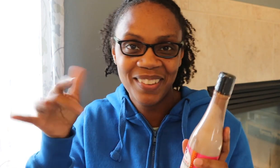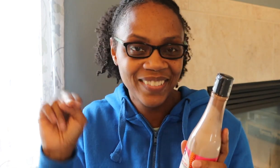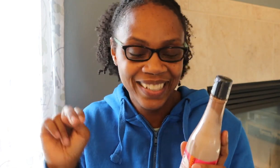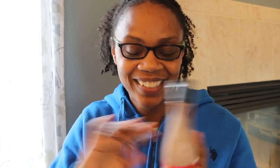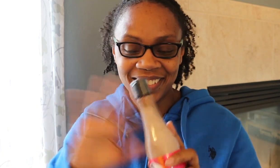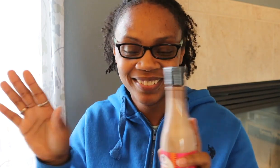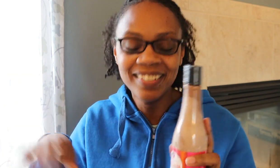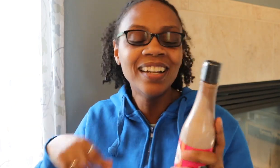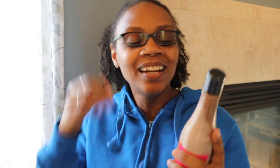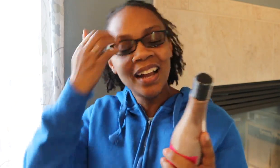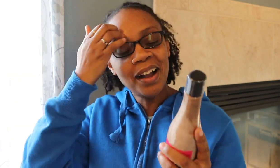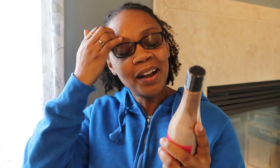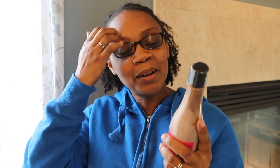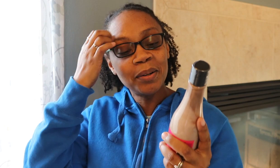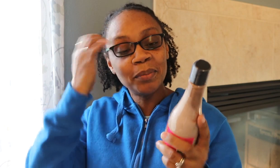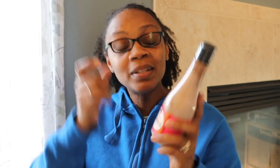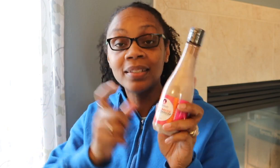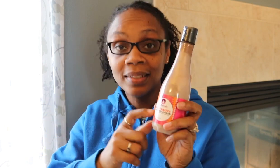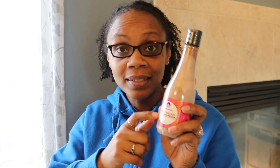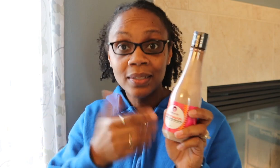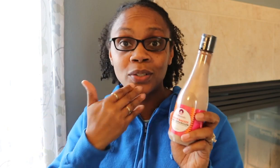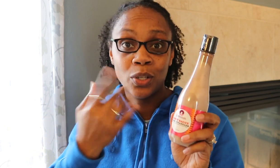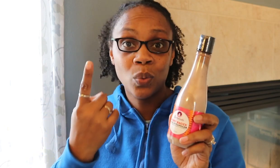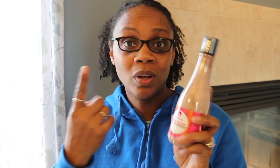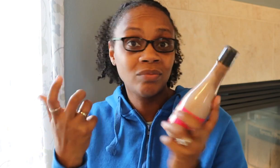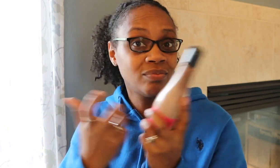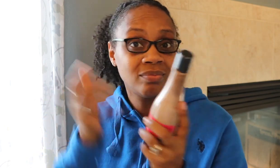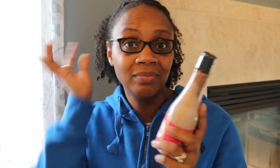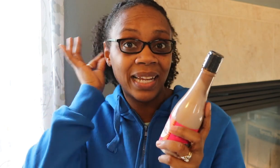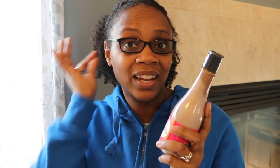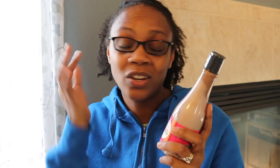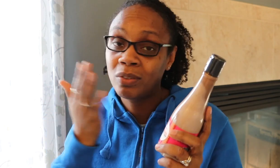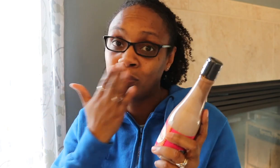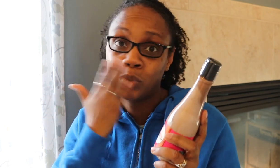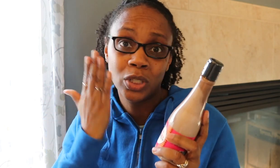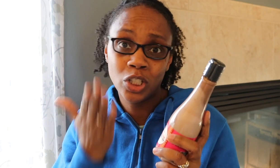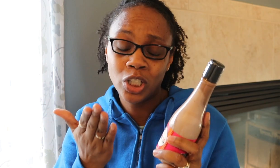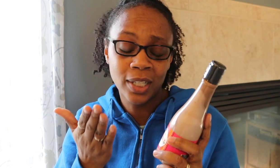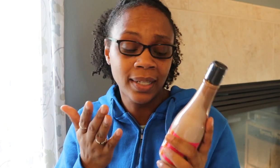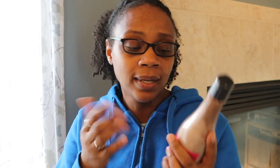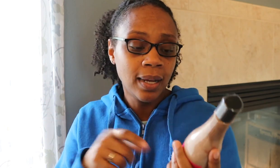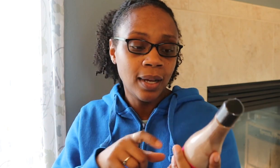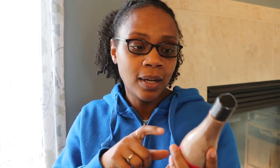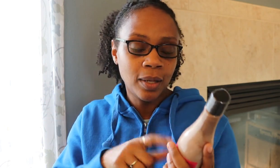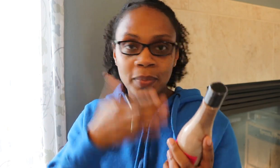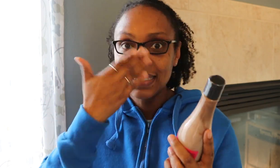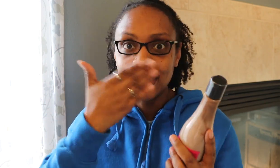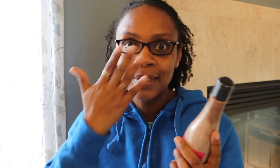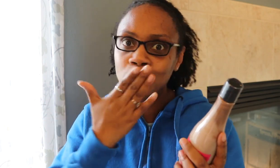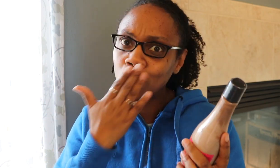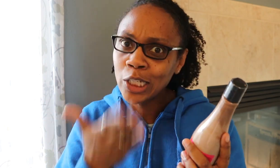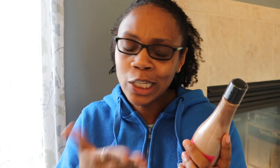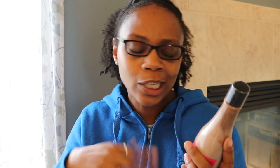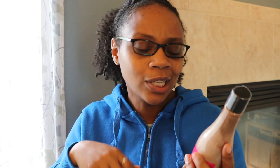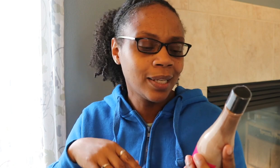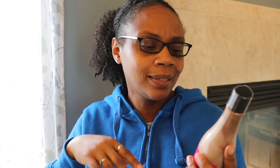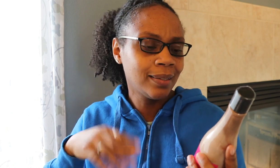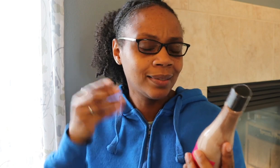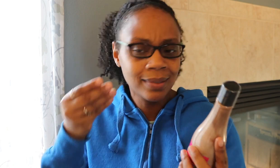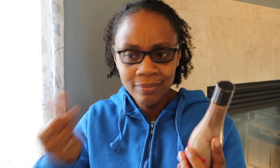leave-in. I don't want to make my own leave-ins. So this is a good one to keep on my shelf. It really works well with my hair. I love the scent